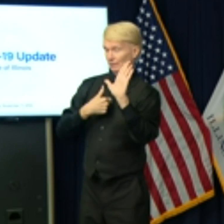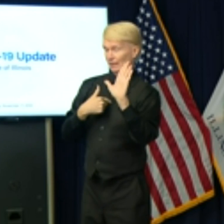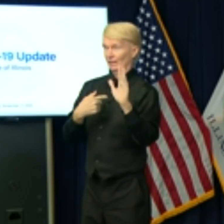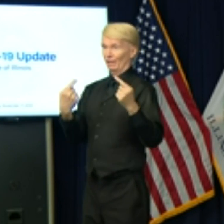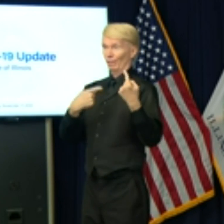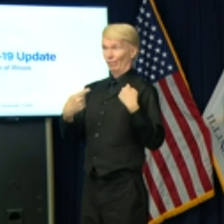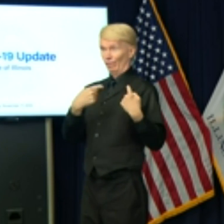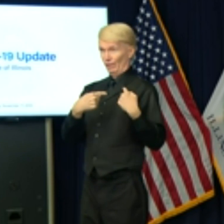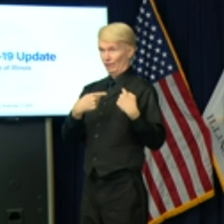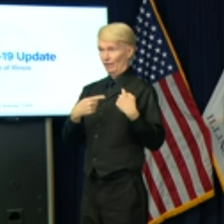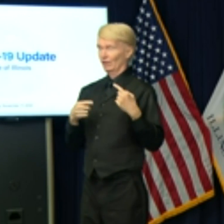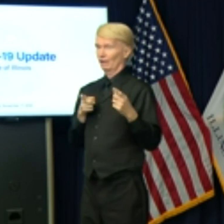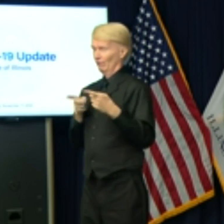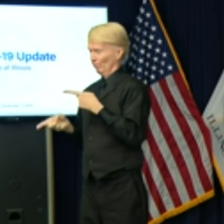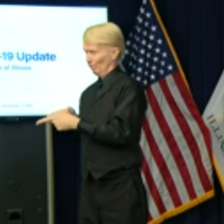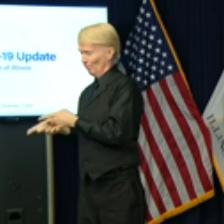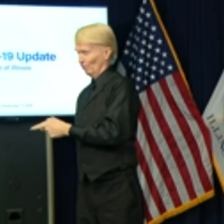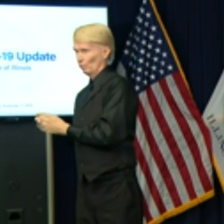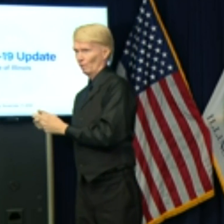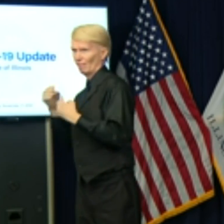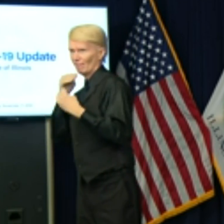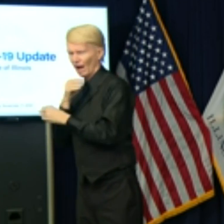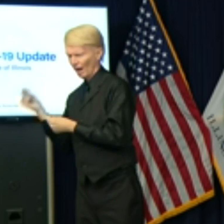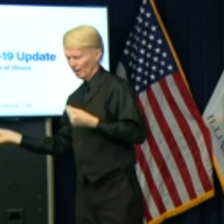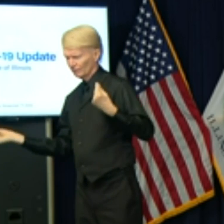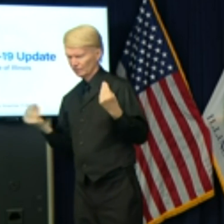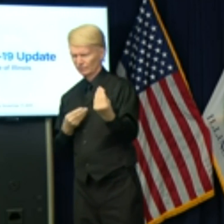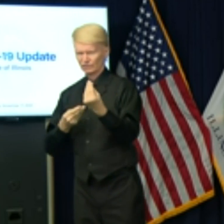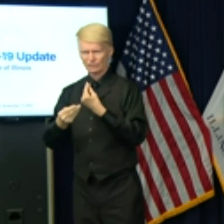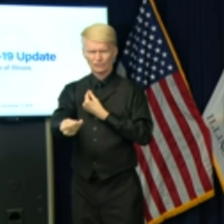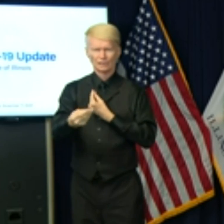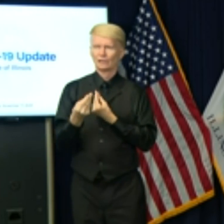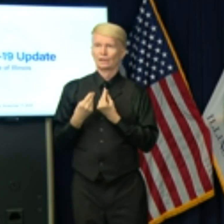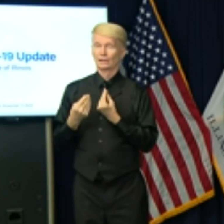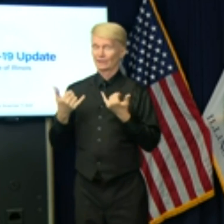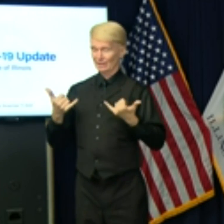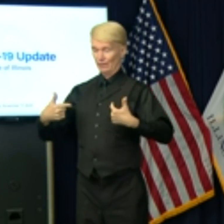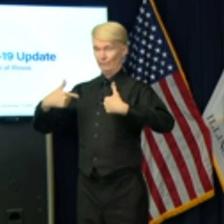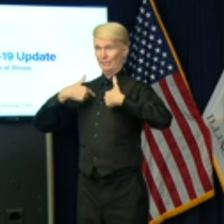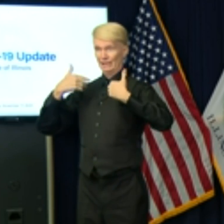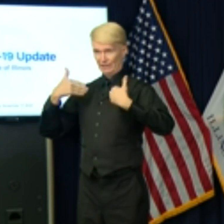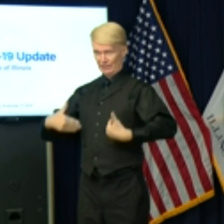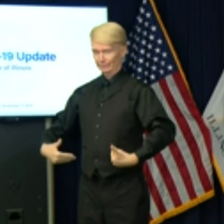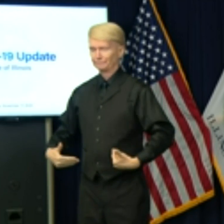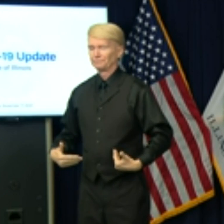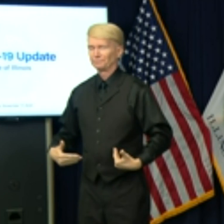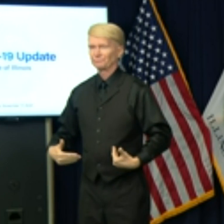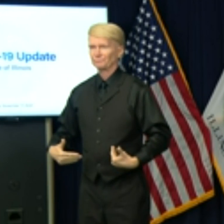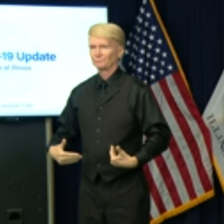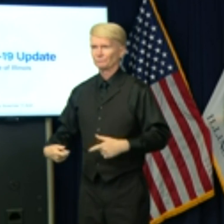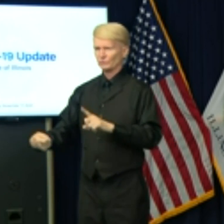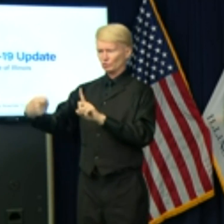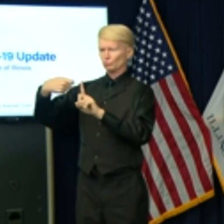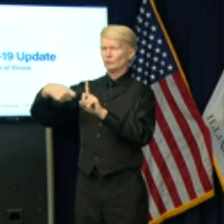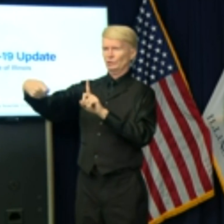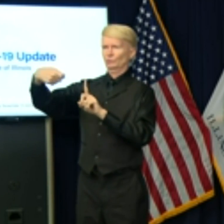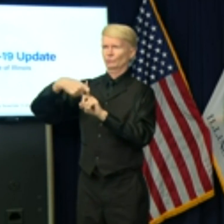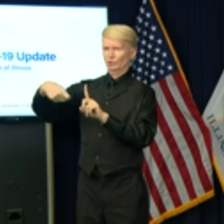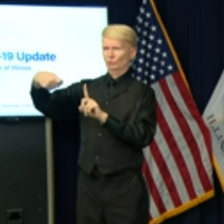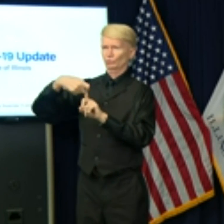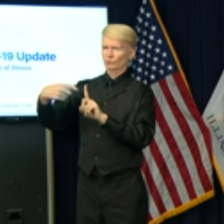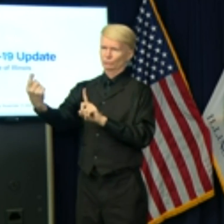with lies. Put yourself in my shoes. We have threats that stream into my office daily.